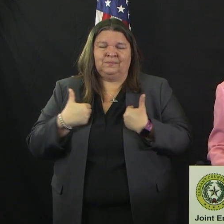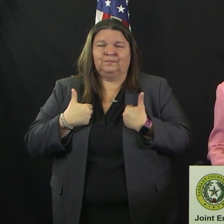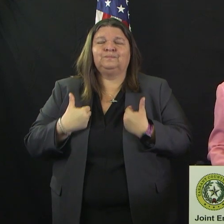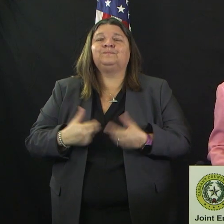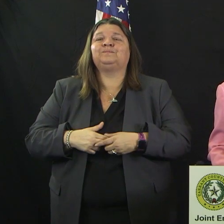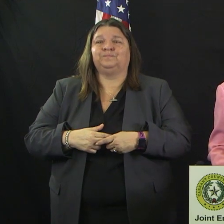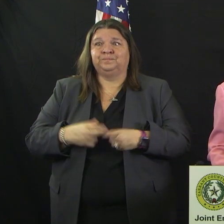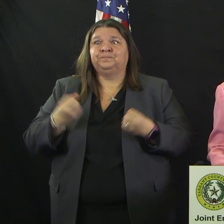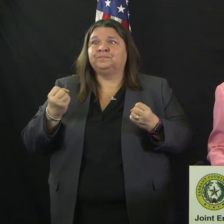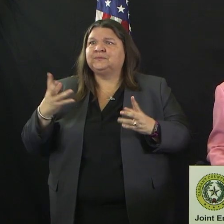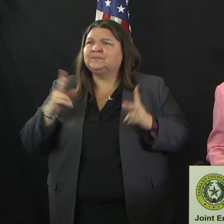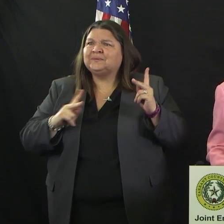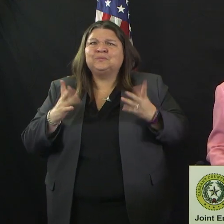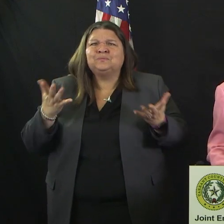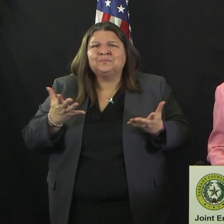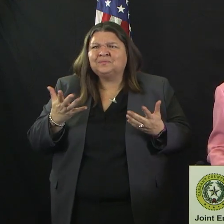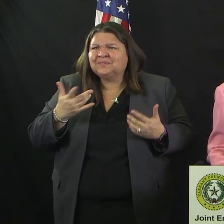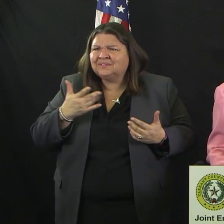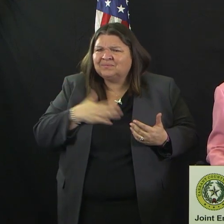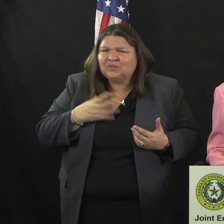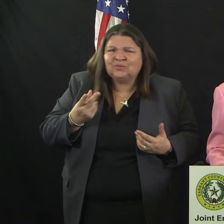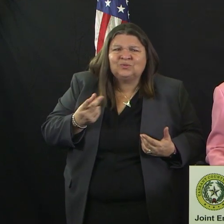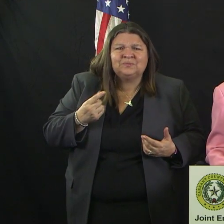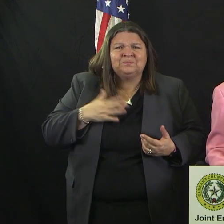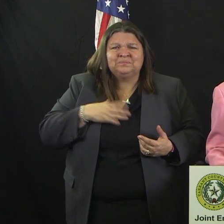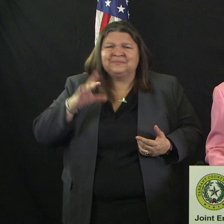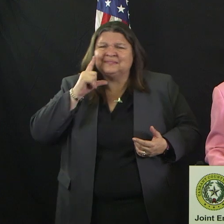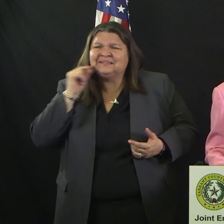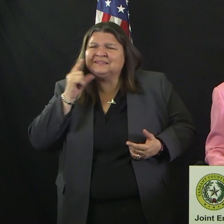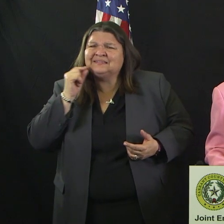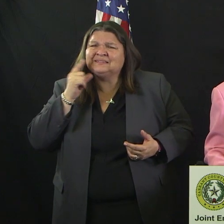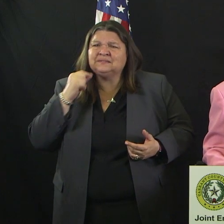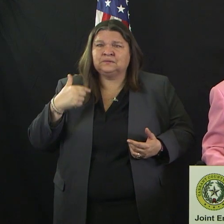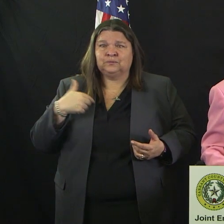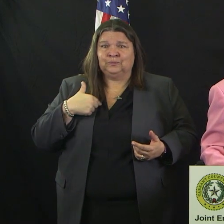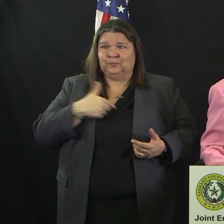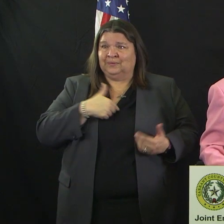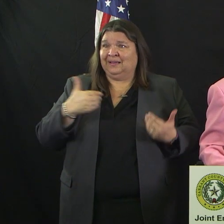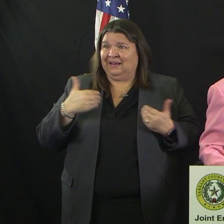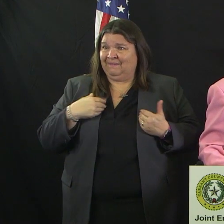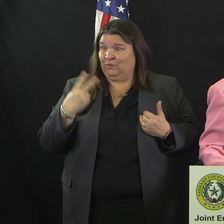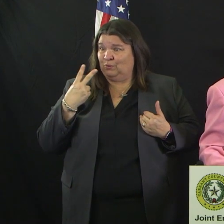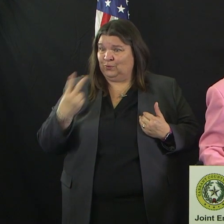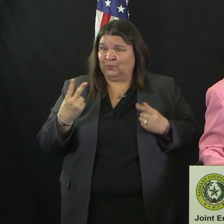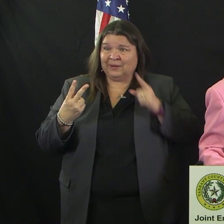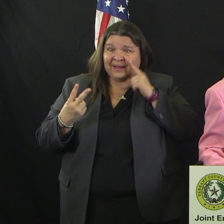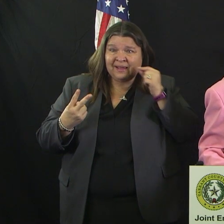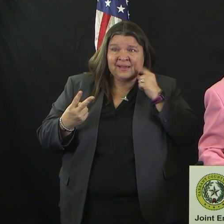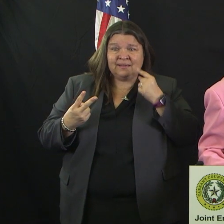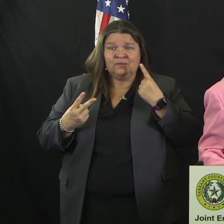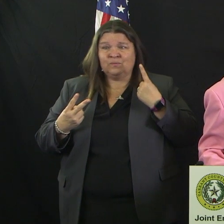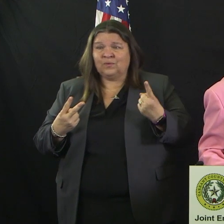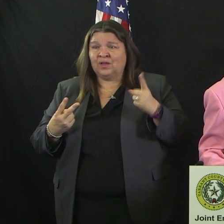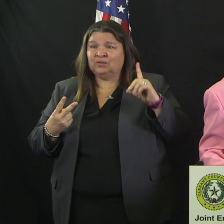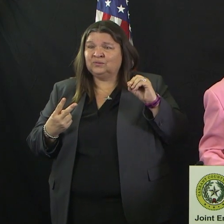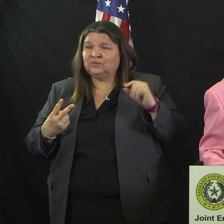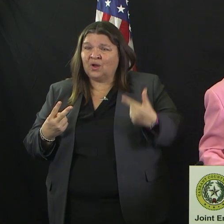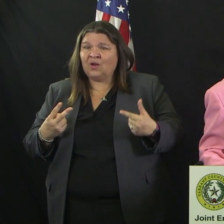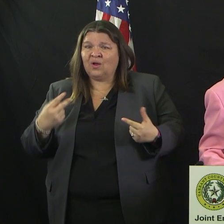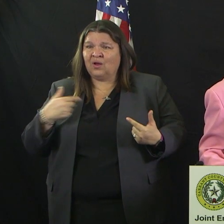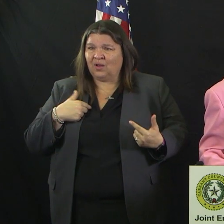I got to thinking about that. I have two dogs and a cat, Bear, Molly, and Sophie. And what would happen if I were